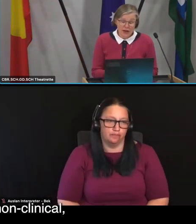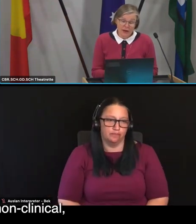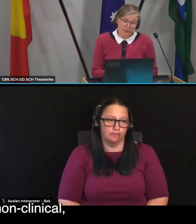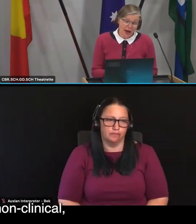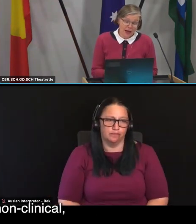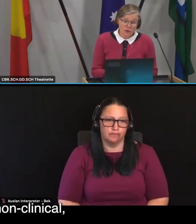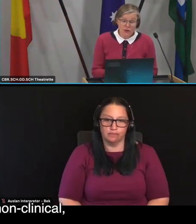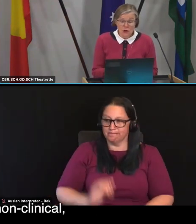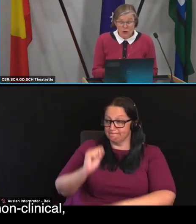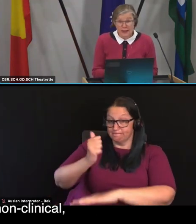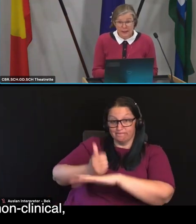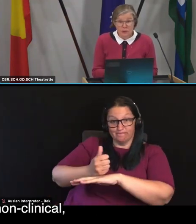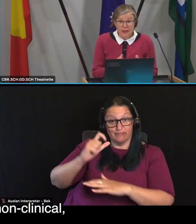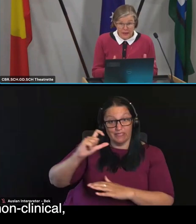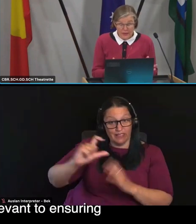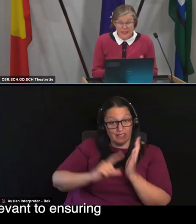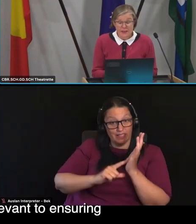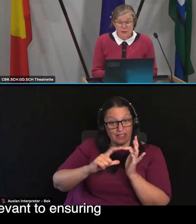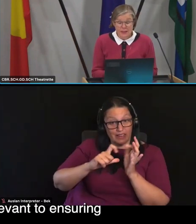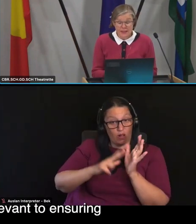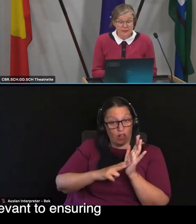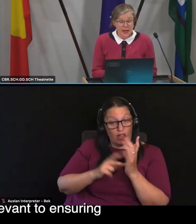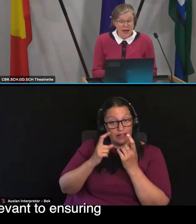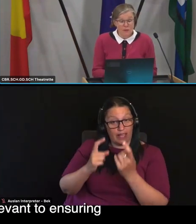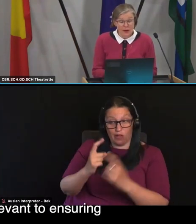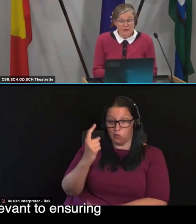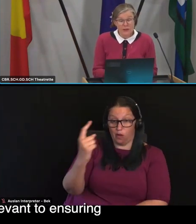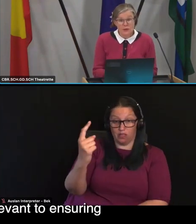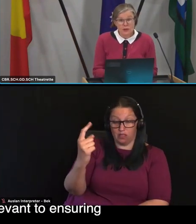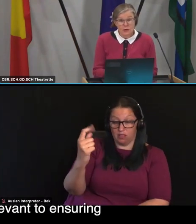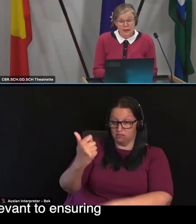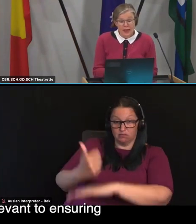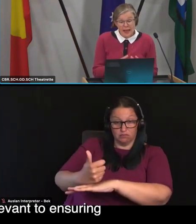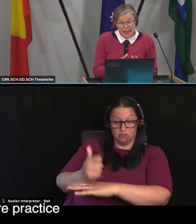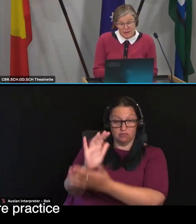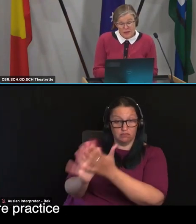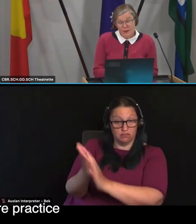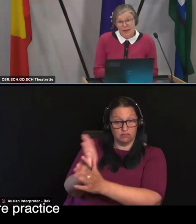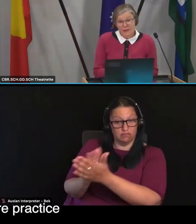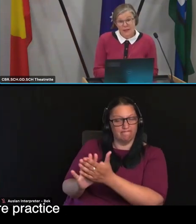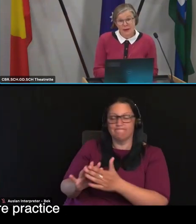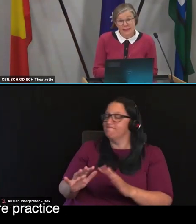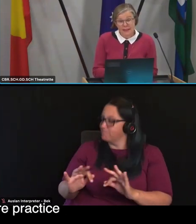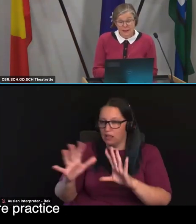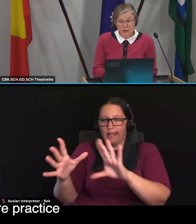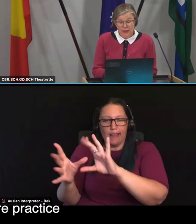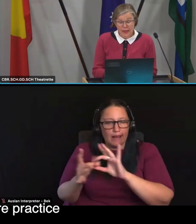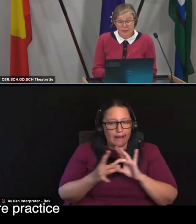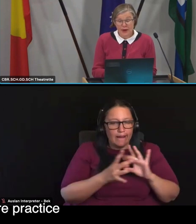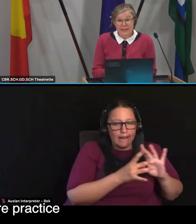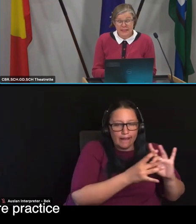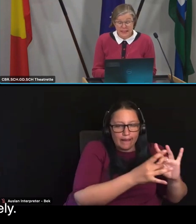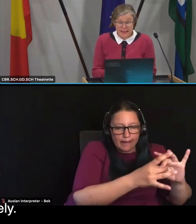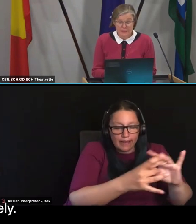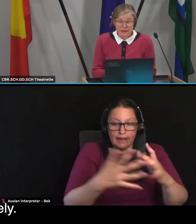that are part of the non-clinical, the other standards one to seven, are relevant to ensuring evidence-based clinical